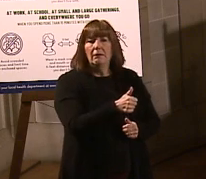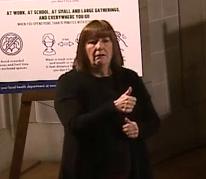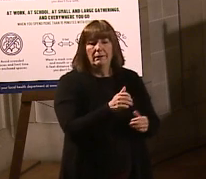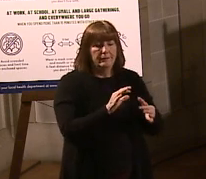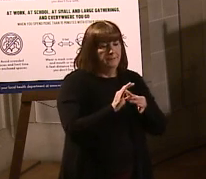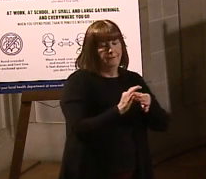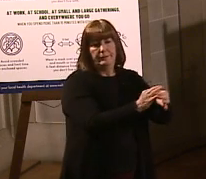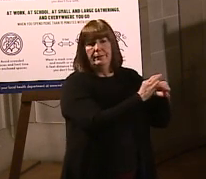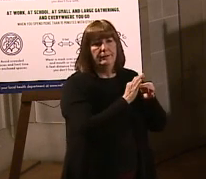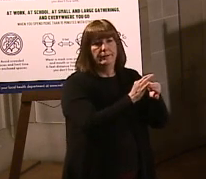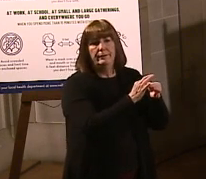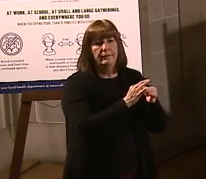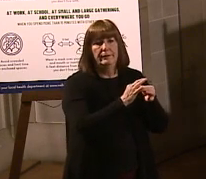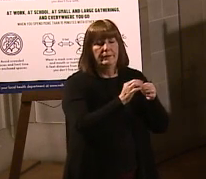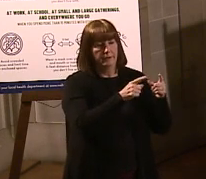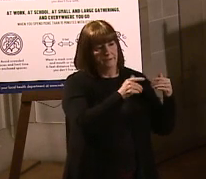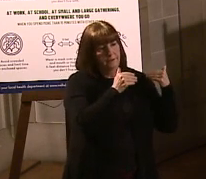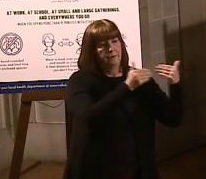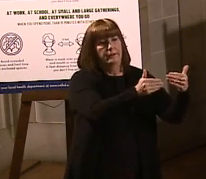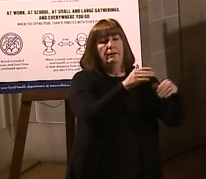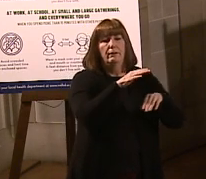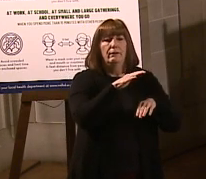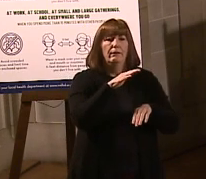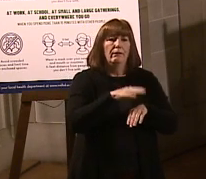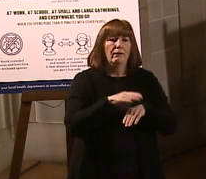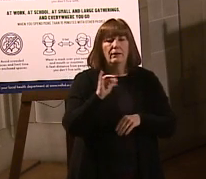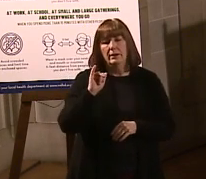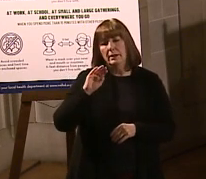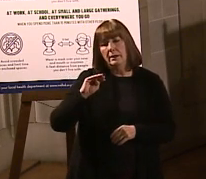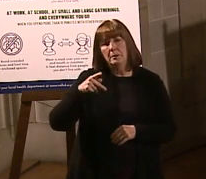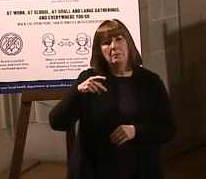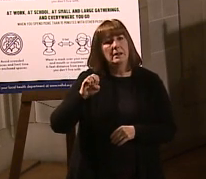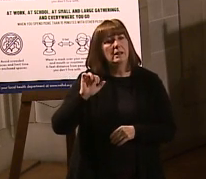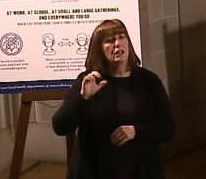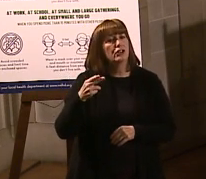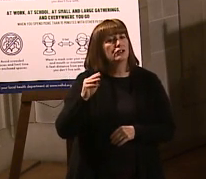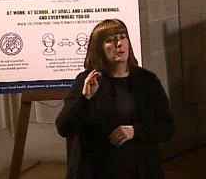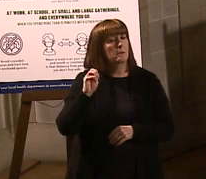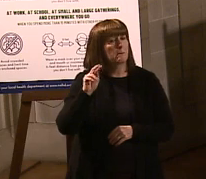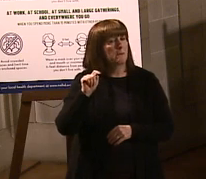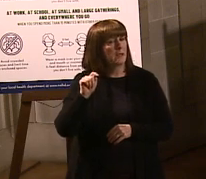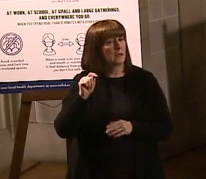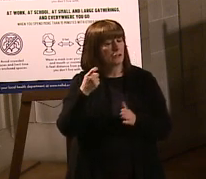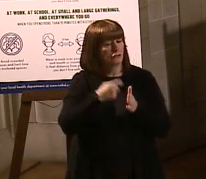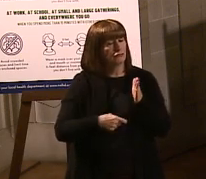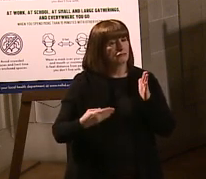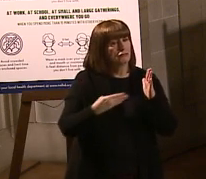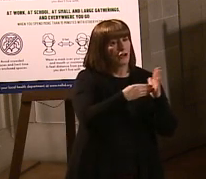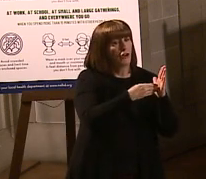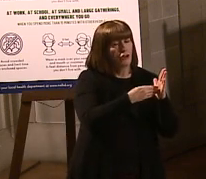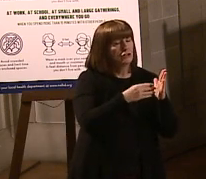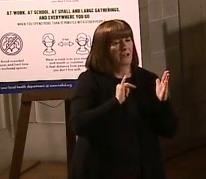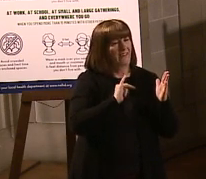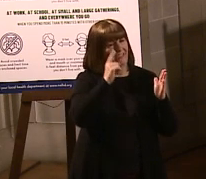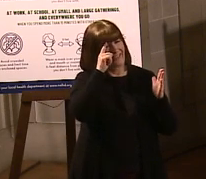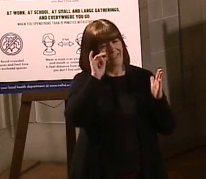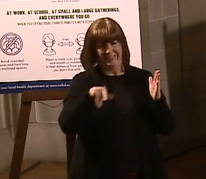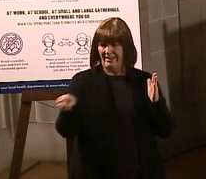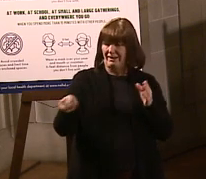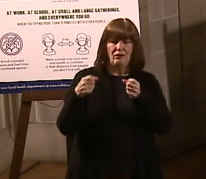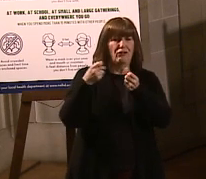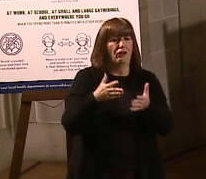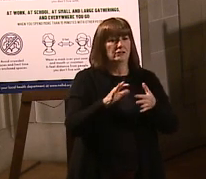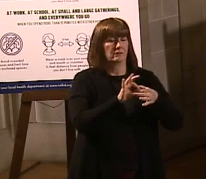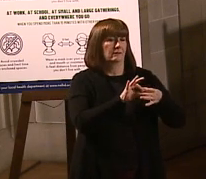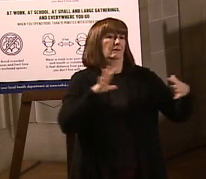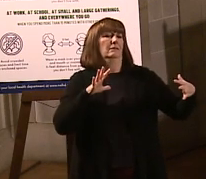proceeding on the impeachment trial or the impeachment charges, which I think just brings disunity. And then, of course, today it